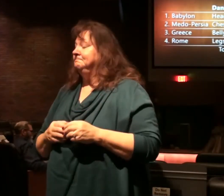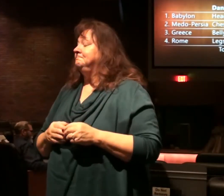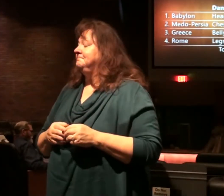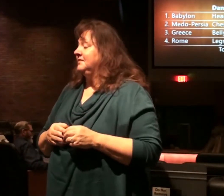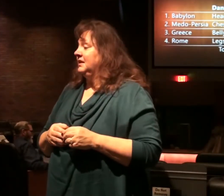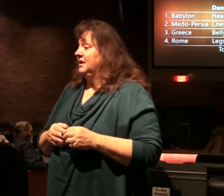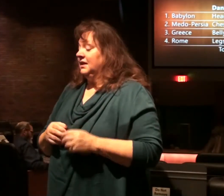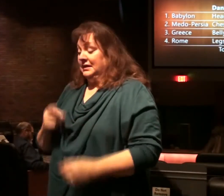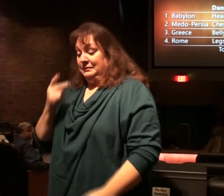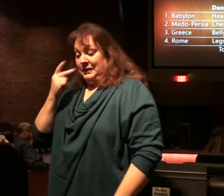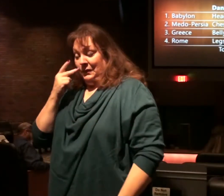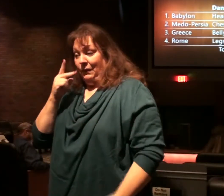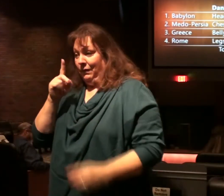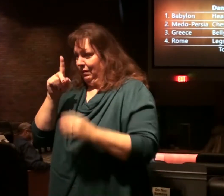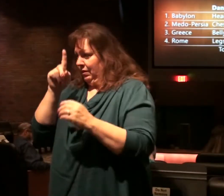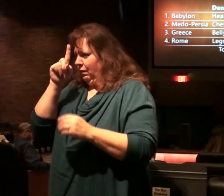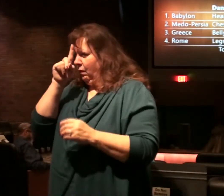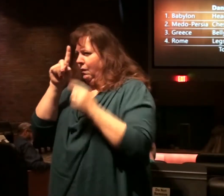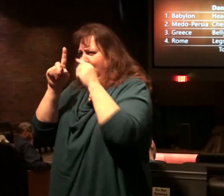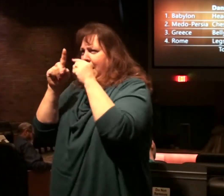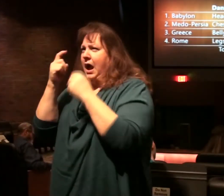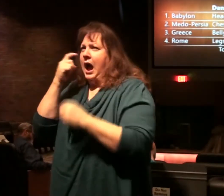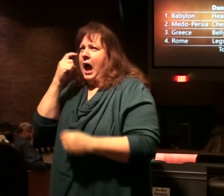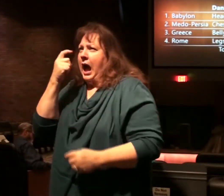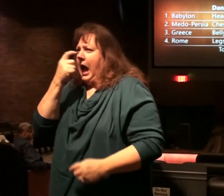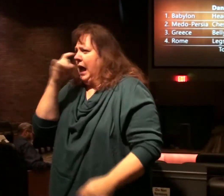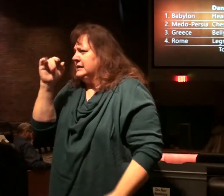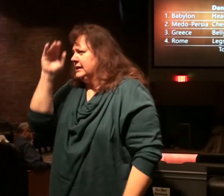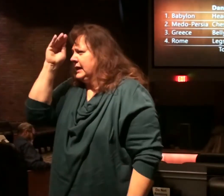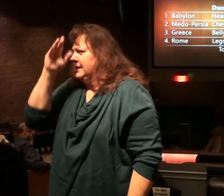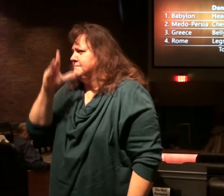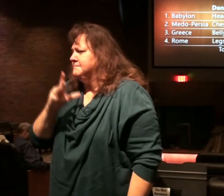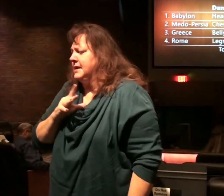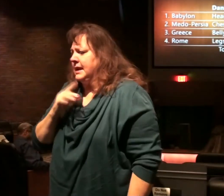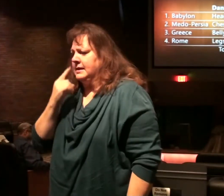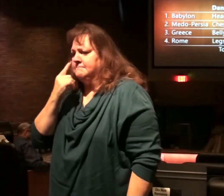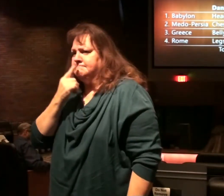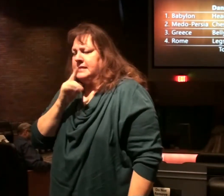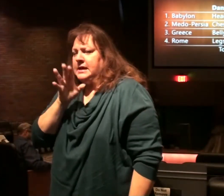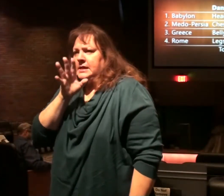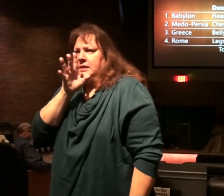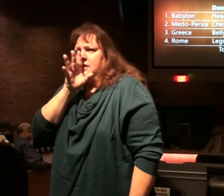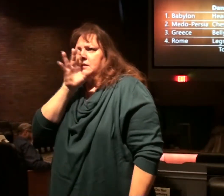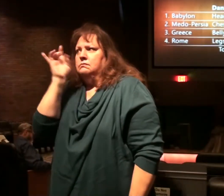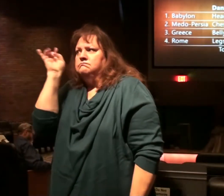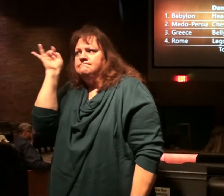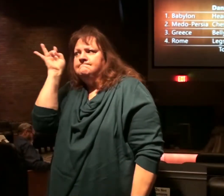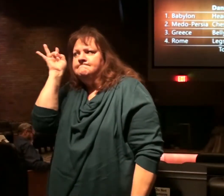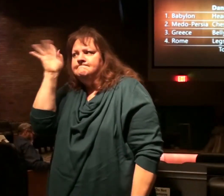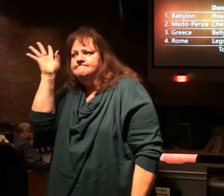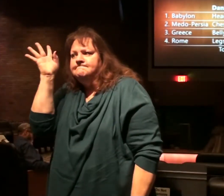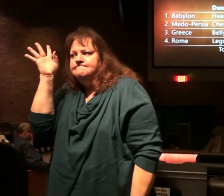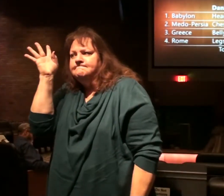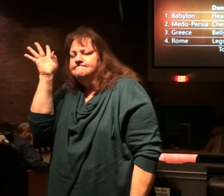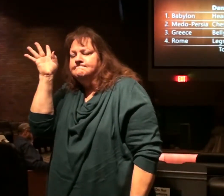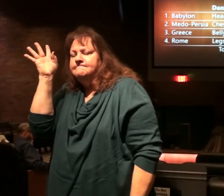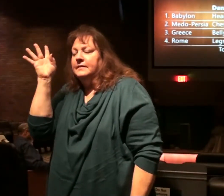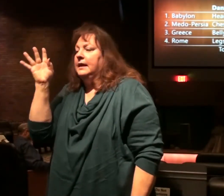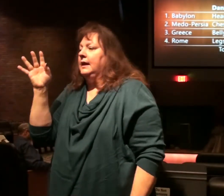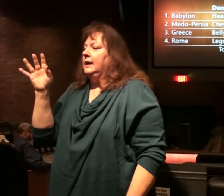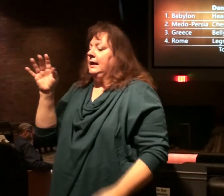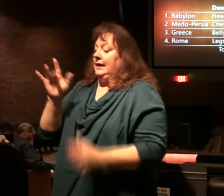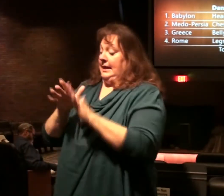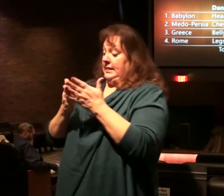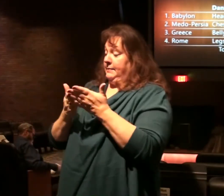And behold, this horn possessed eyes like the eyes of a man and a mouth under him great boast. eyes in the